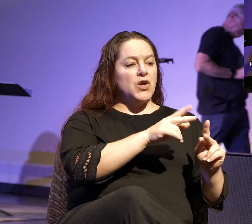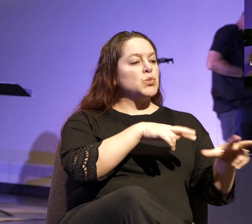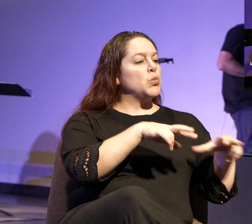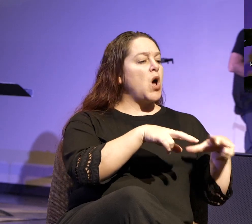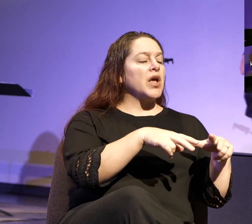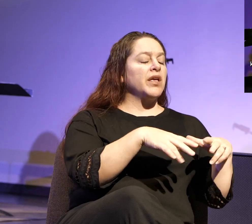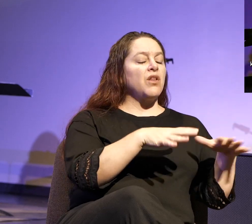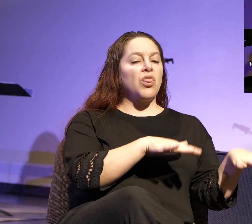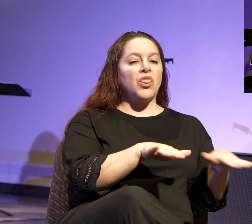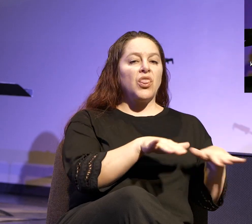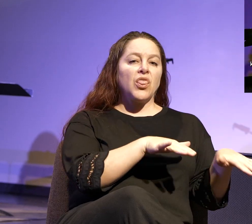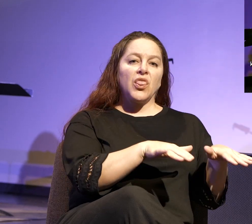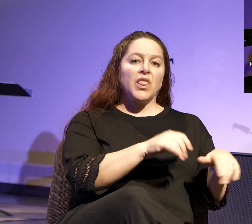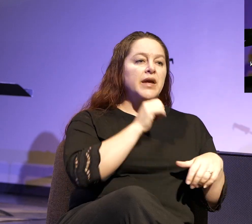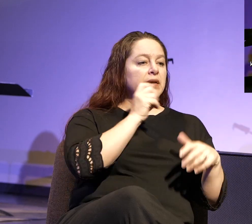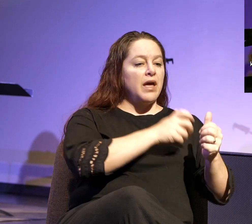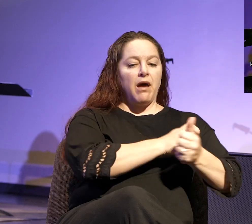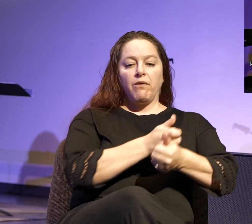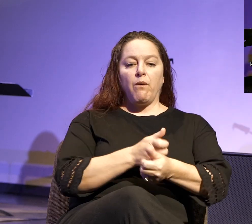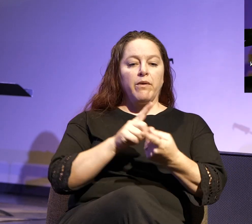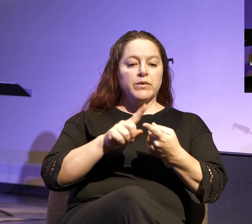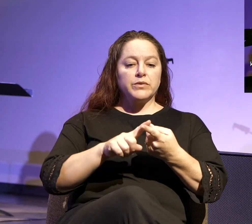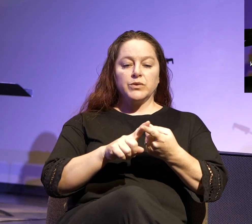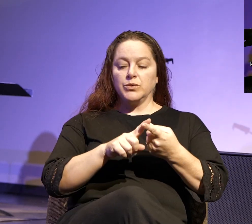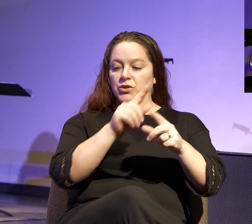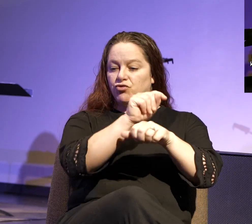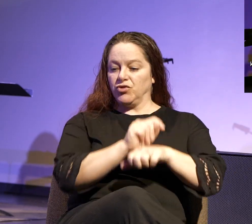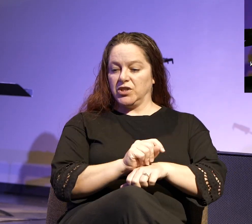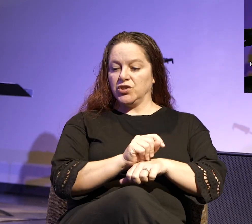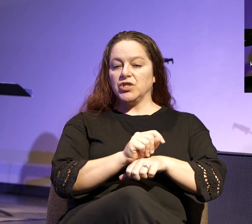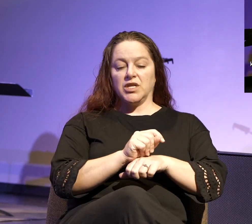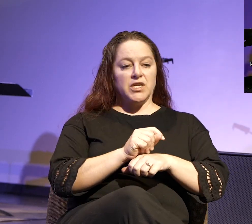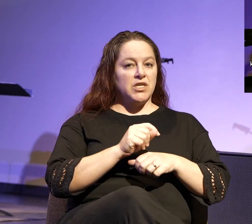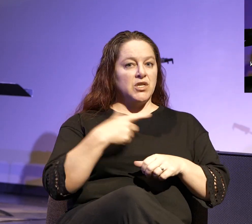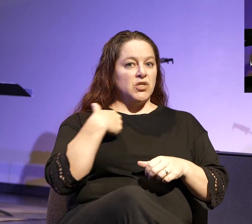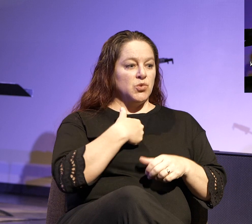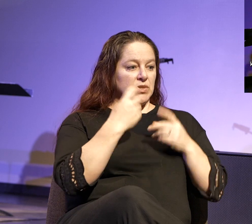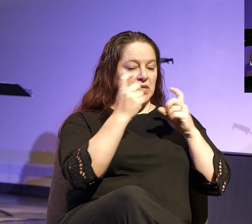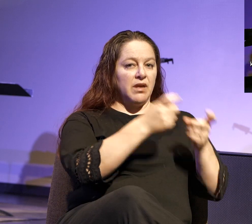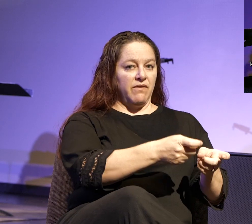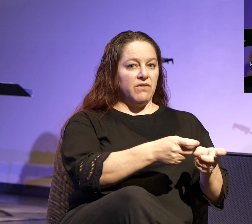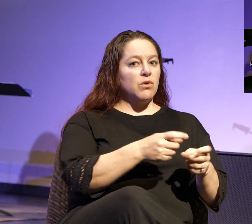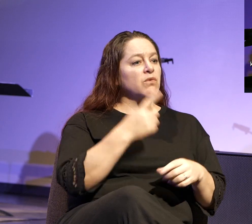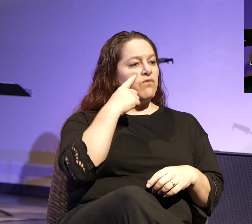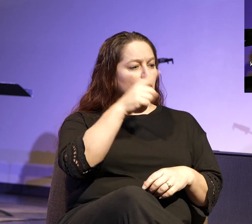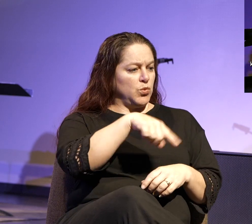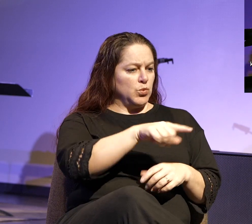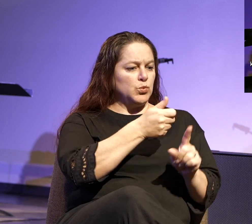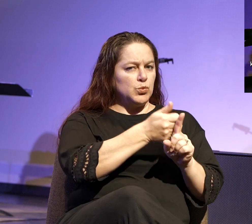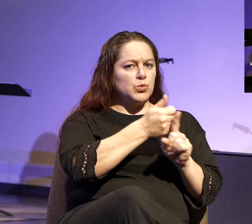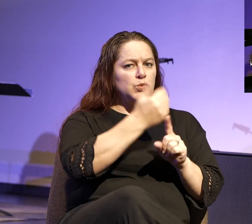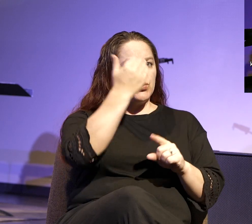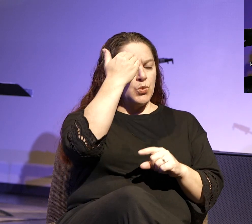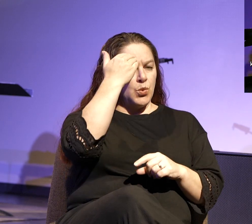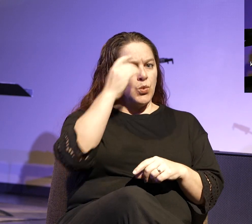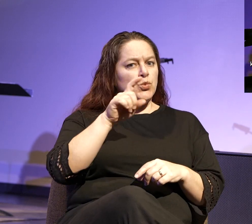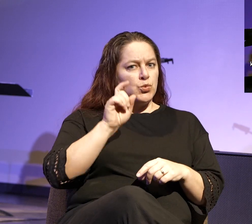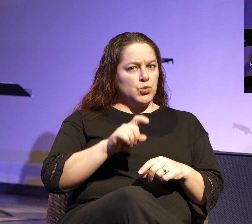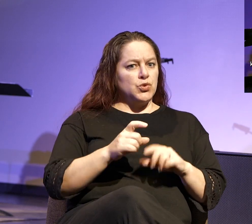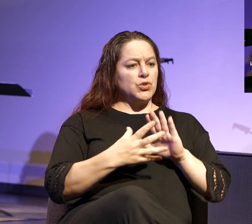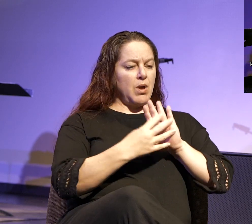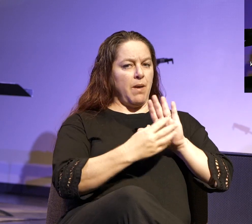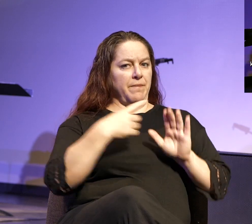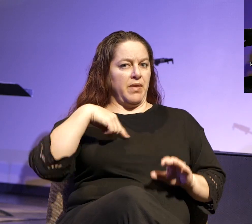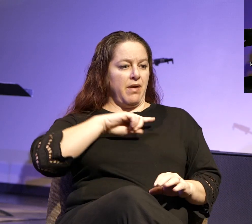in idleness and not in accord with the tradition that you received from us. For you yourselves know how you ought to imitate